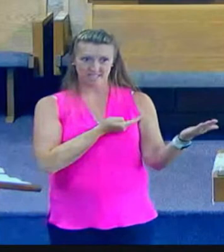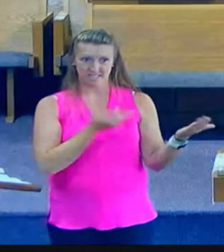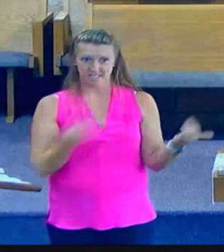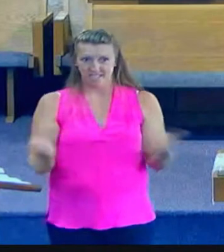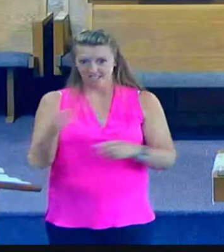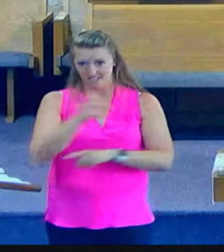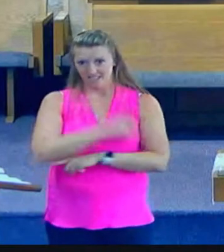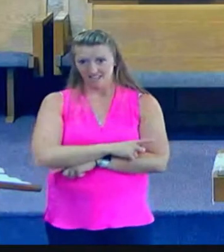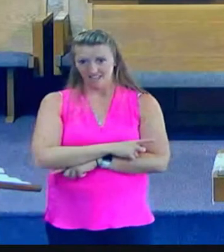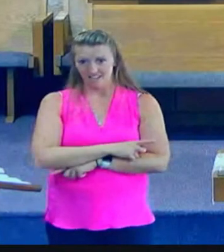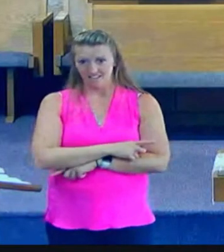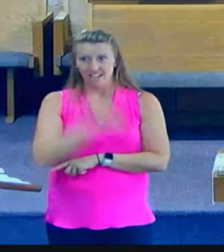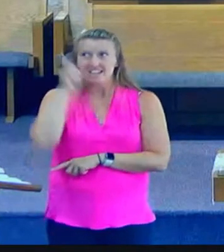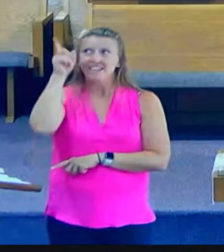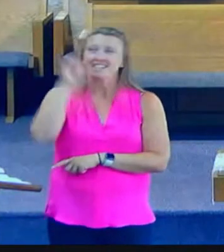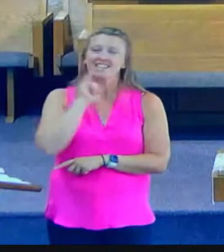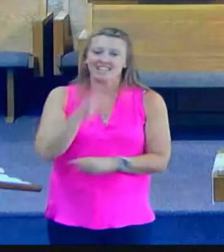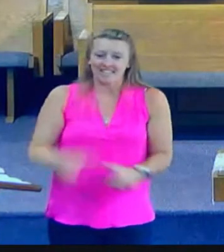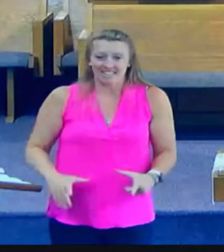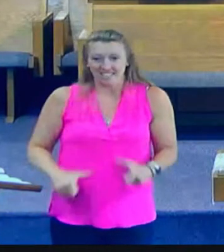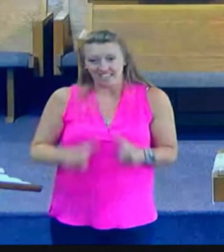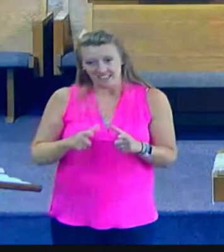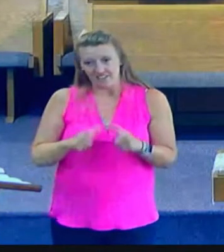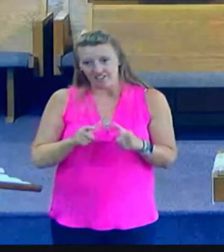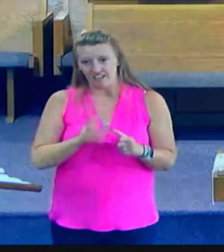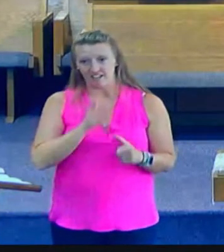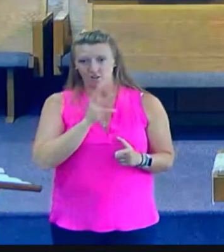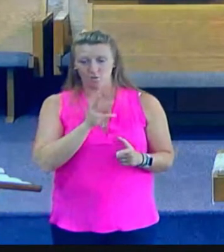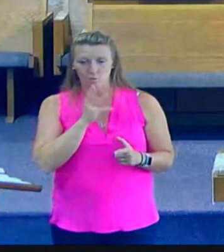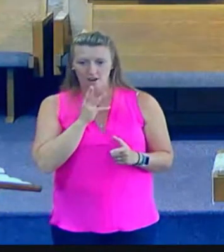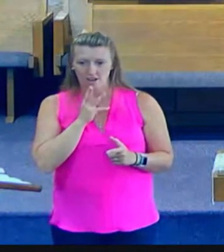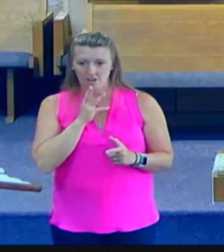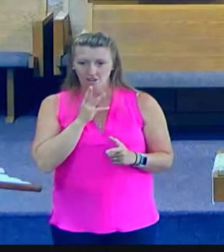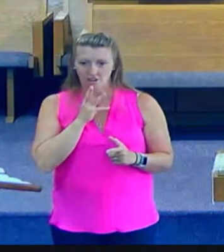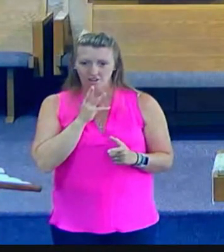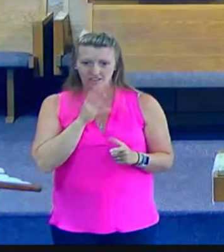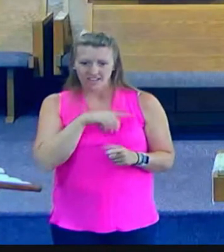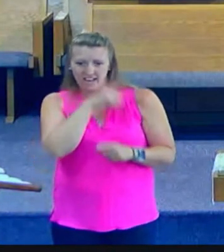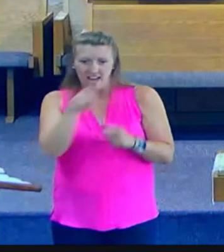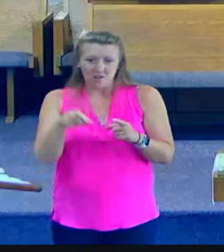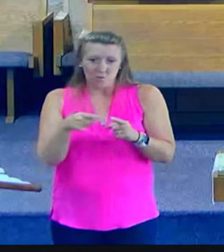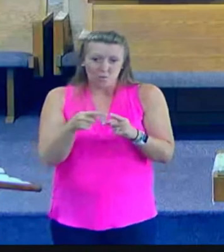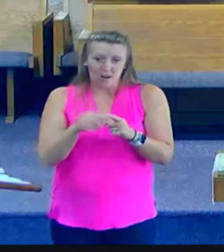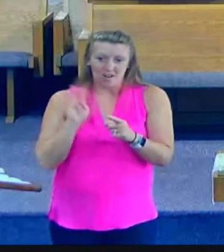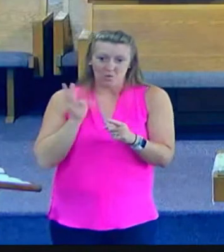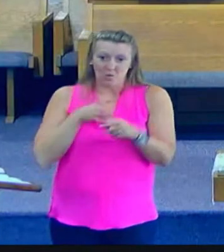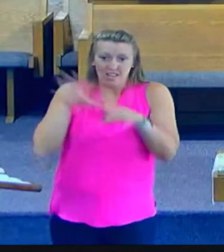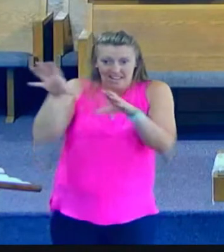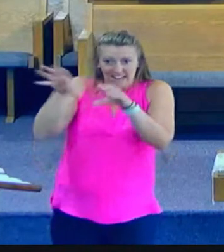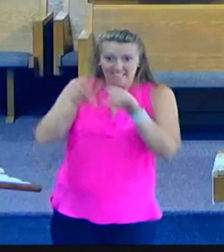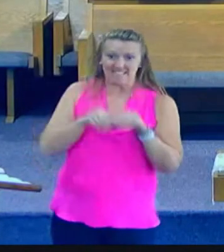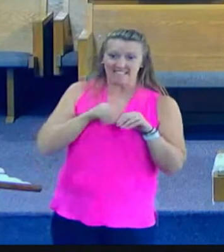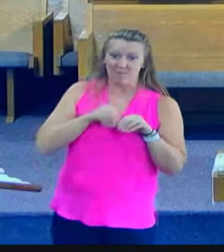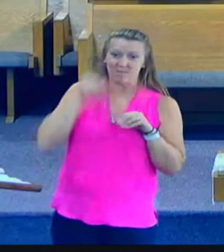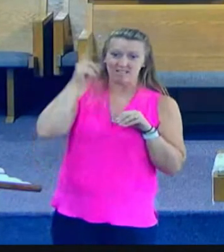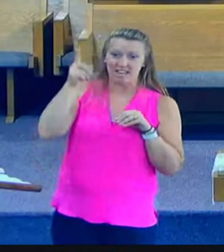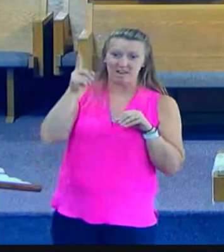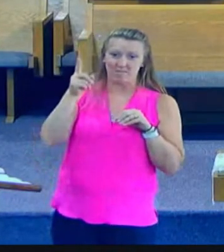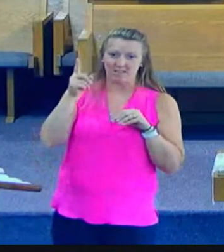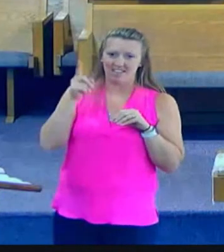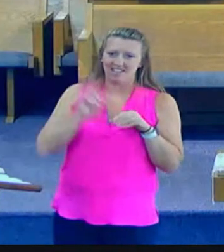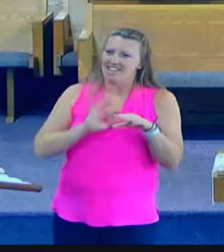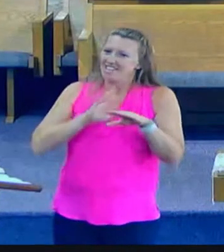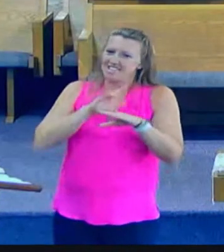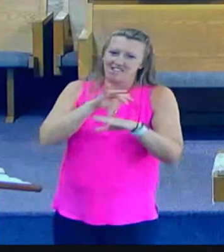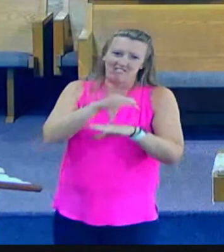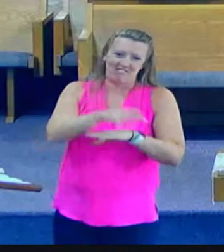accepted becomes a fountain bubbling up within our hearts like a